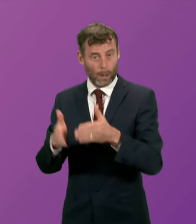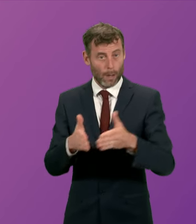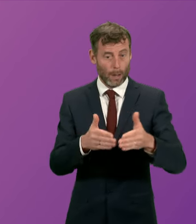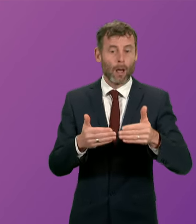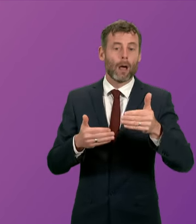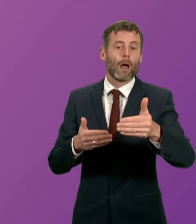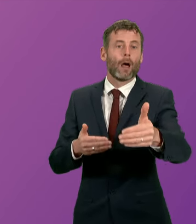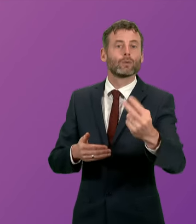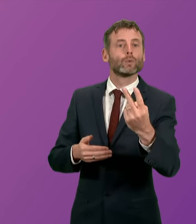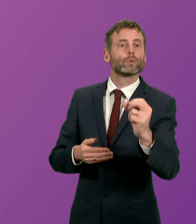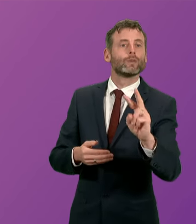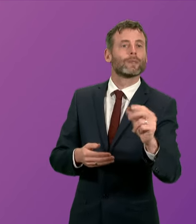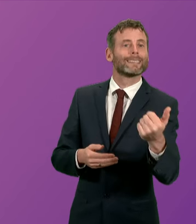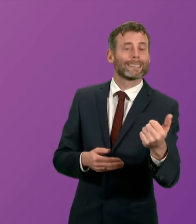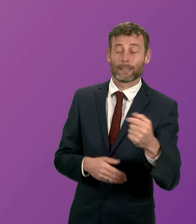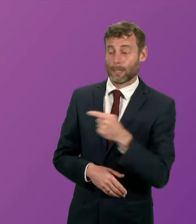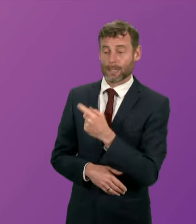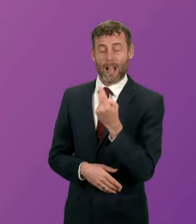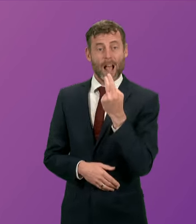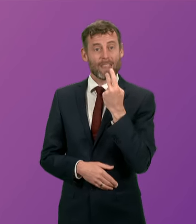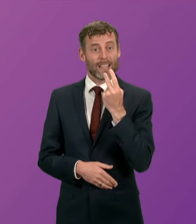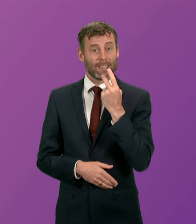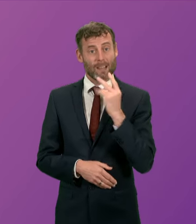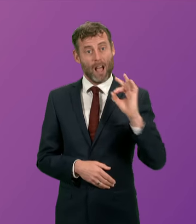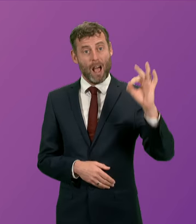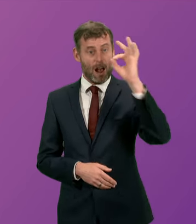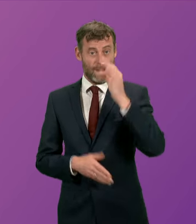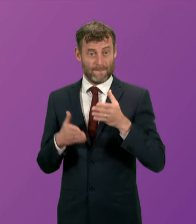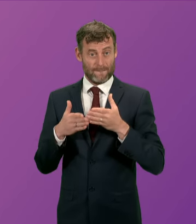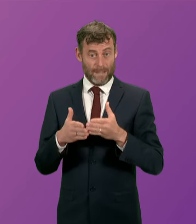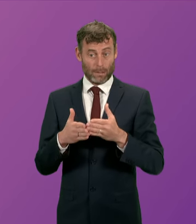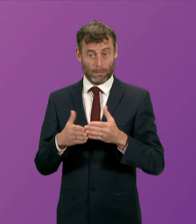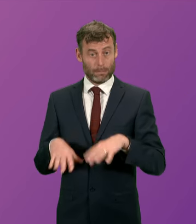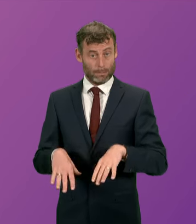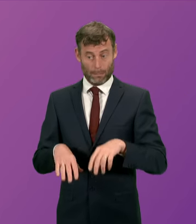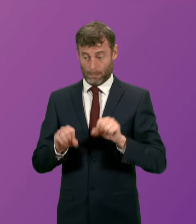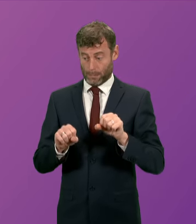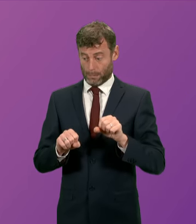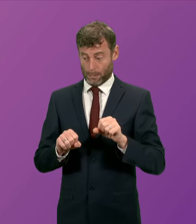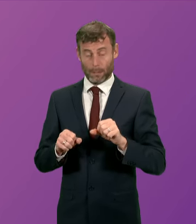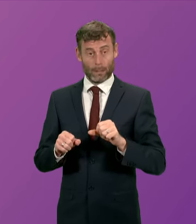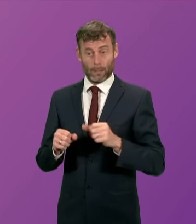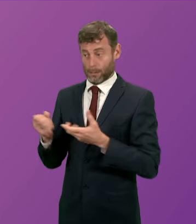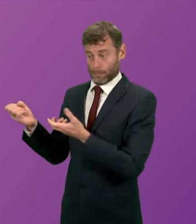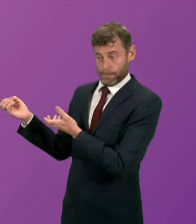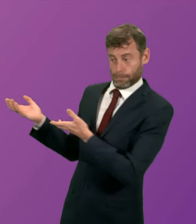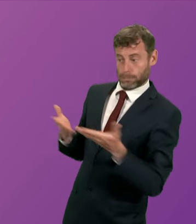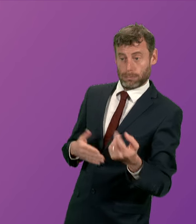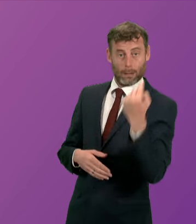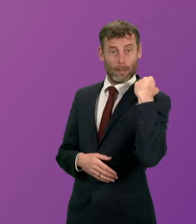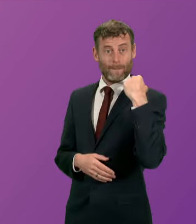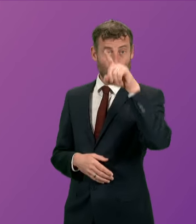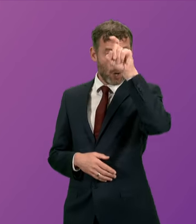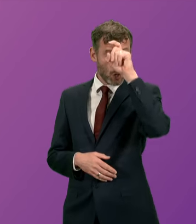second of the Isla vessels was launched successfully from the ARD in Turkey just at the weekend